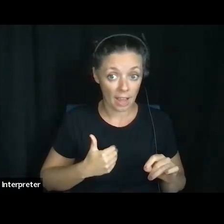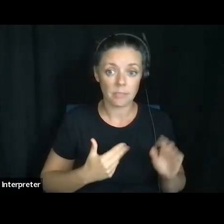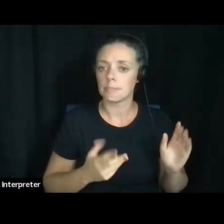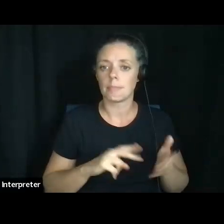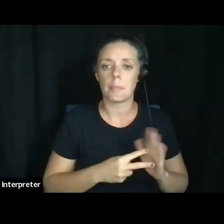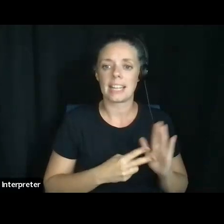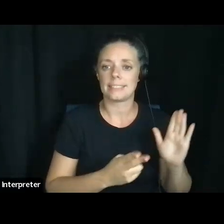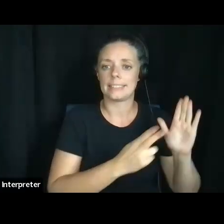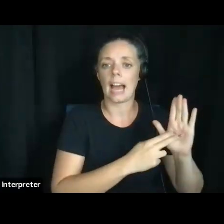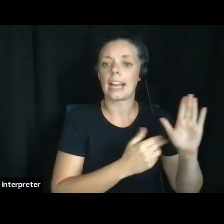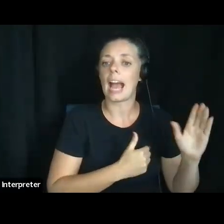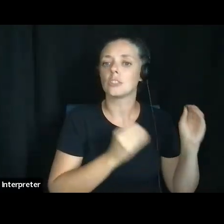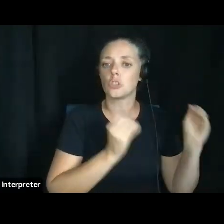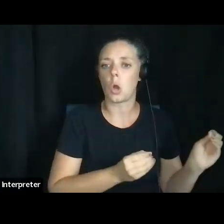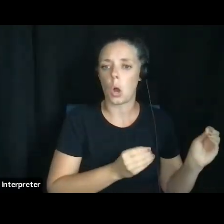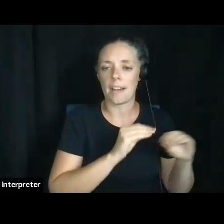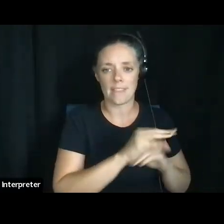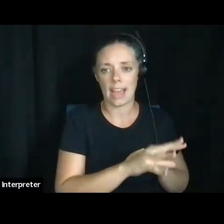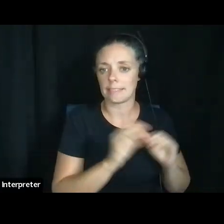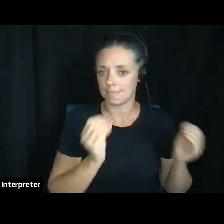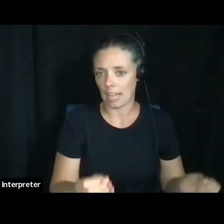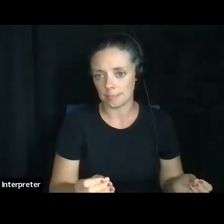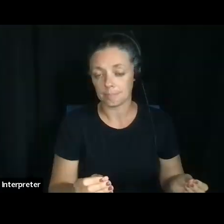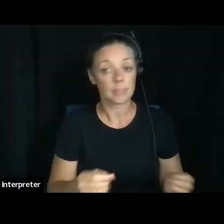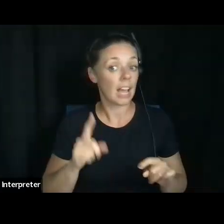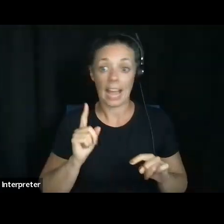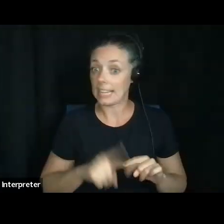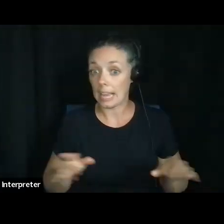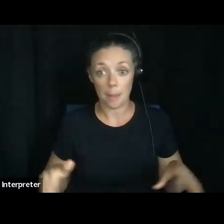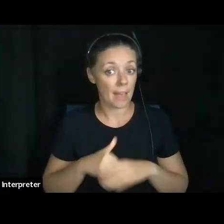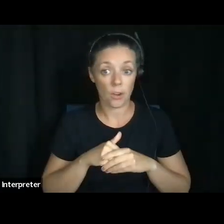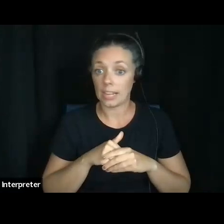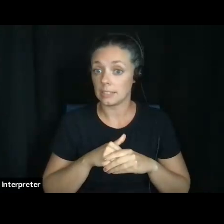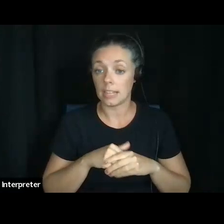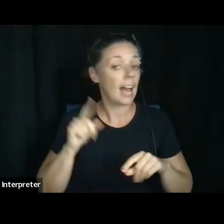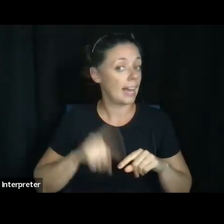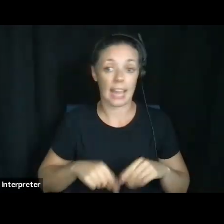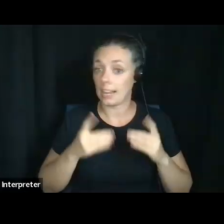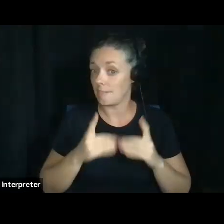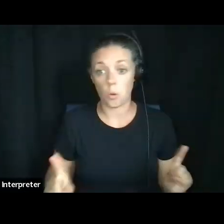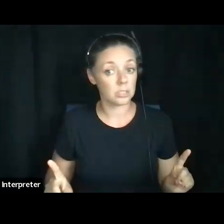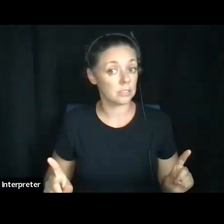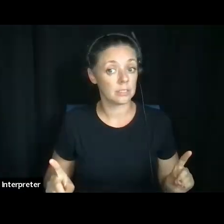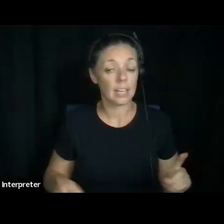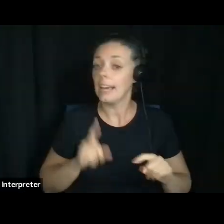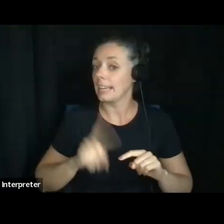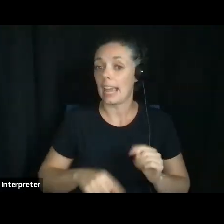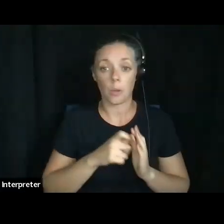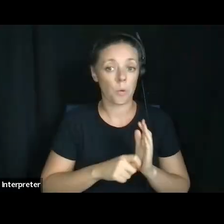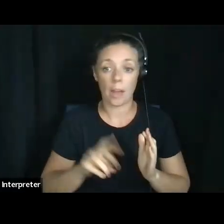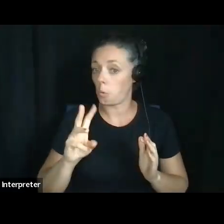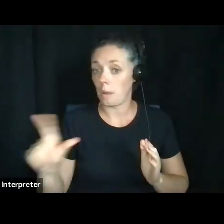no effect. Um, I can't get married or divorced. Uh, I can't write a will. Um,